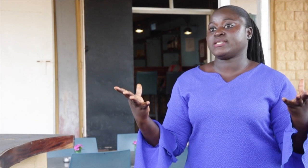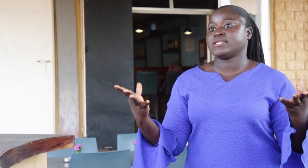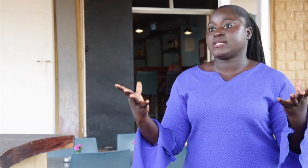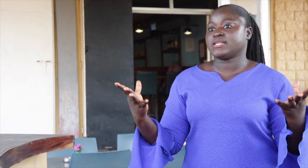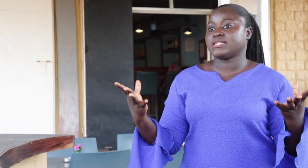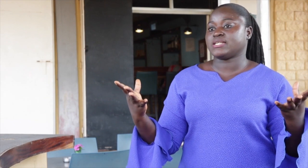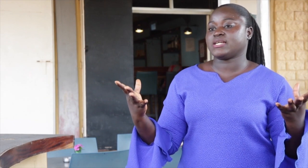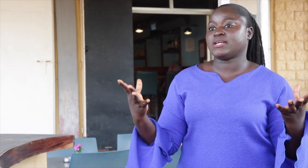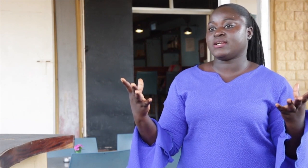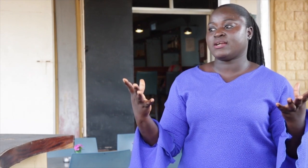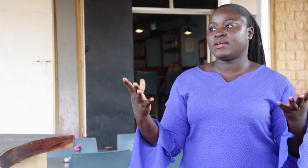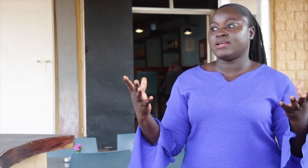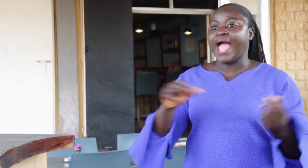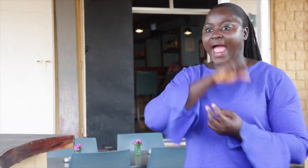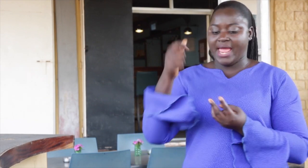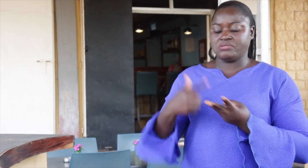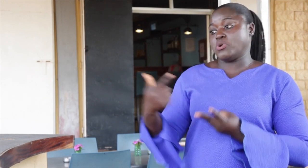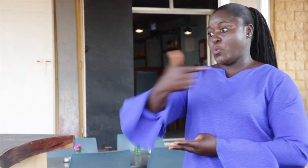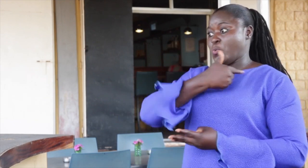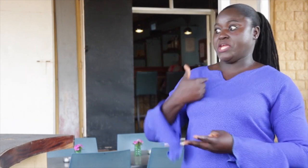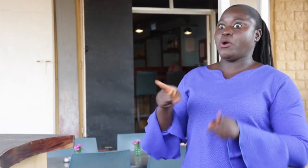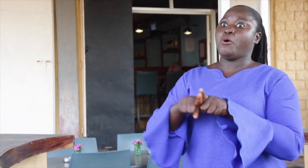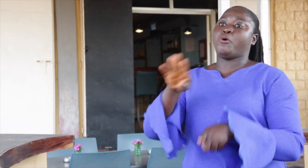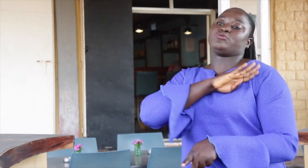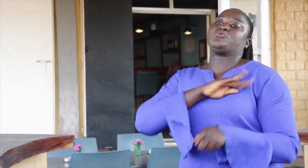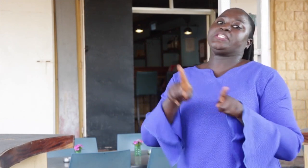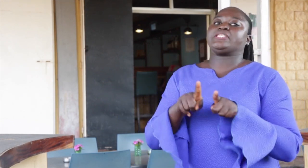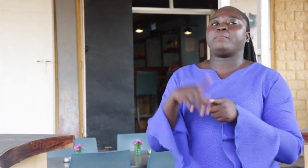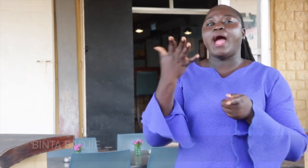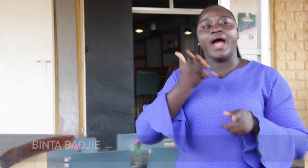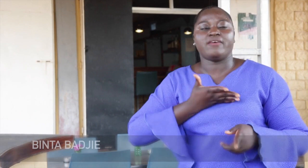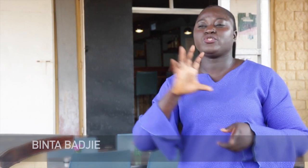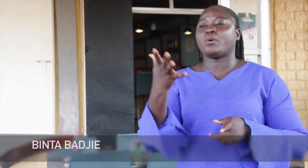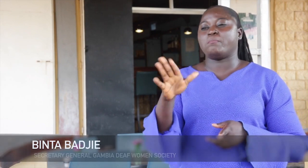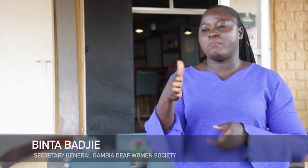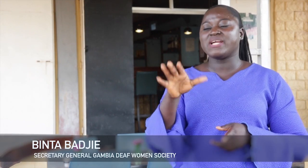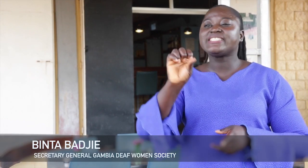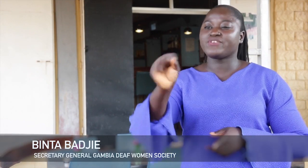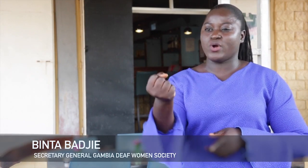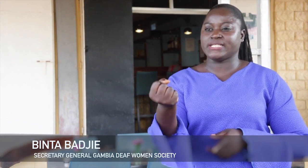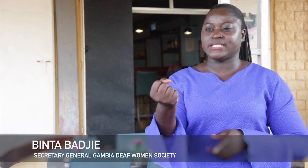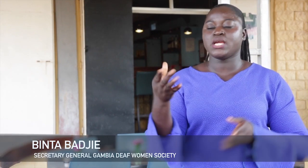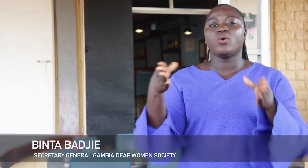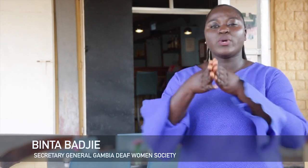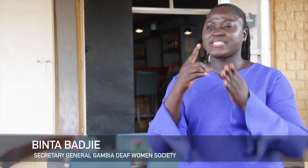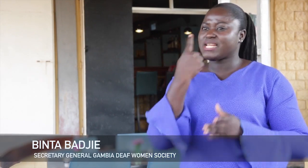Many times we will come and become surprised. Oh, how come you established a restaurant of your own?